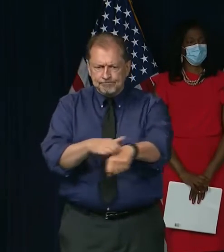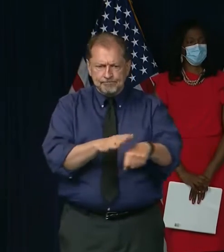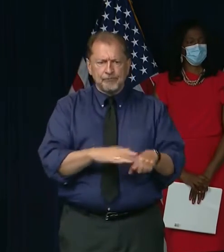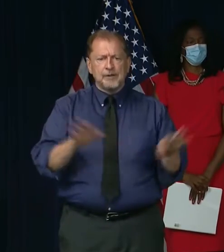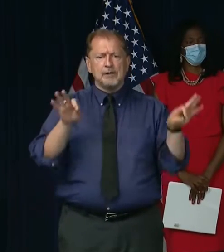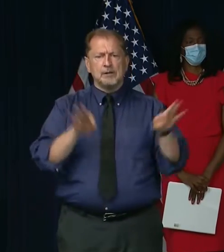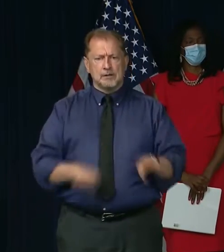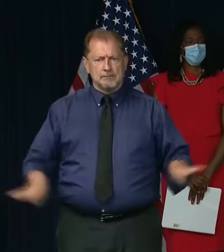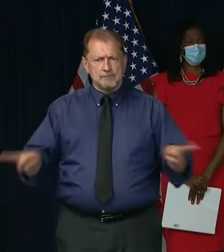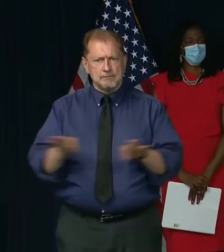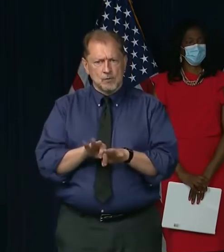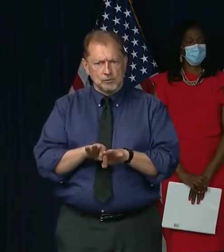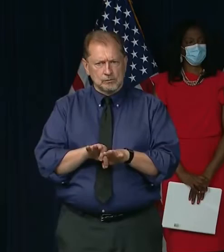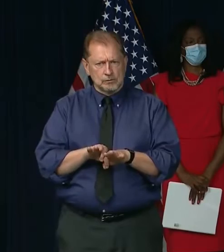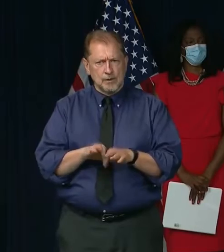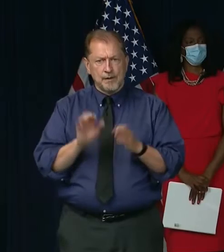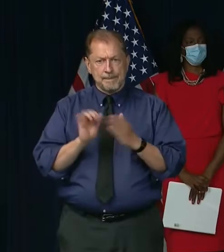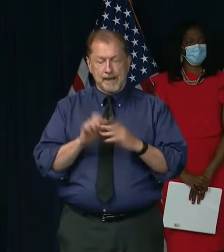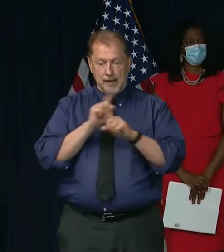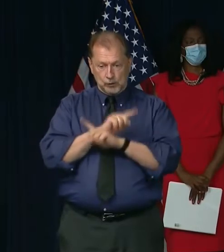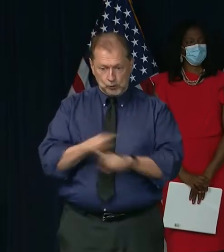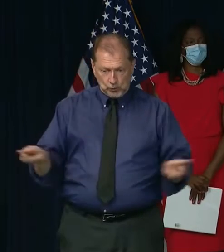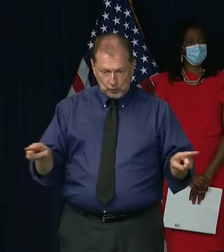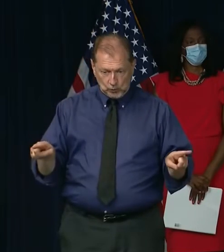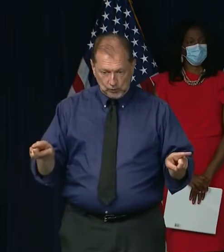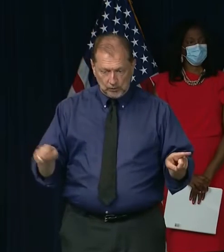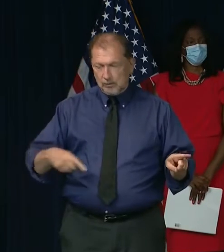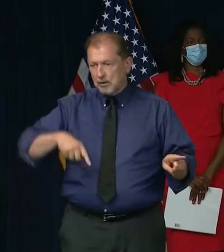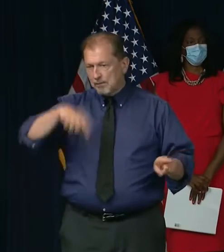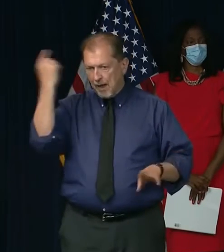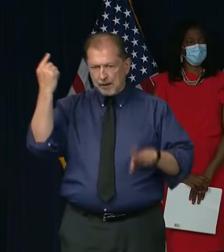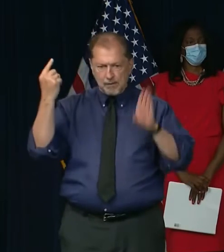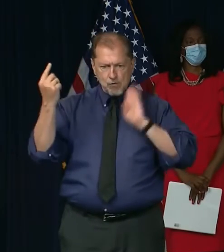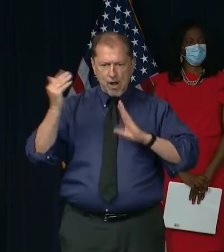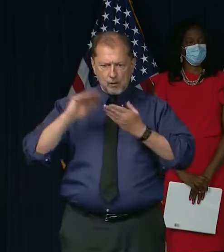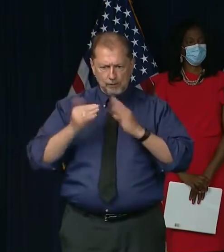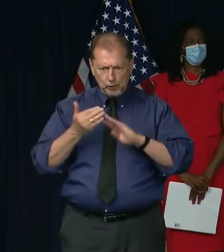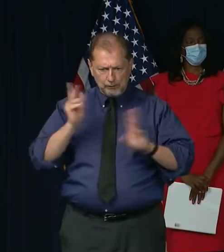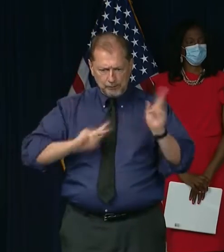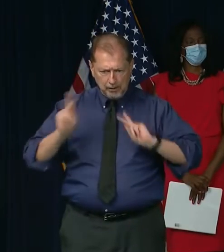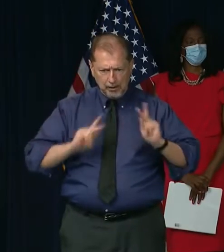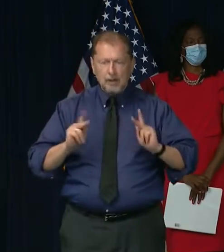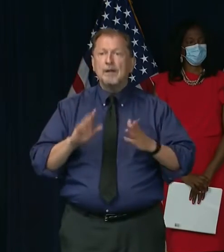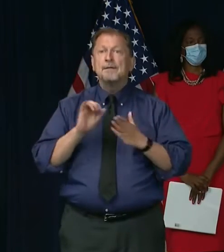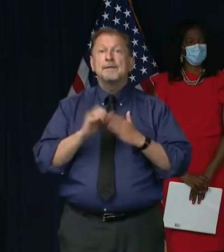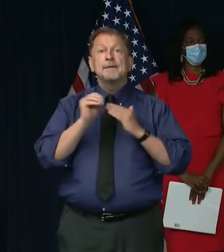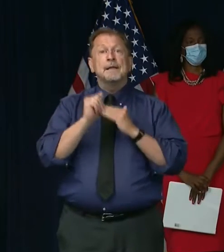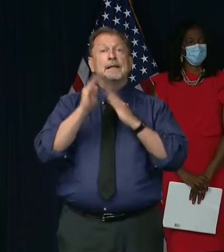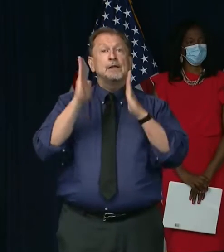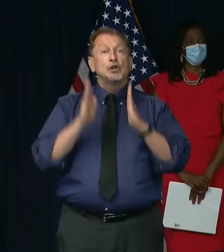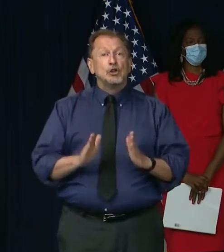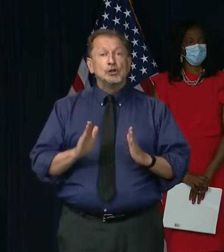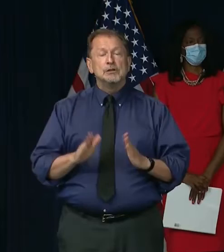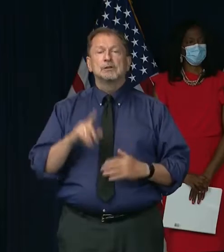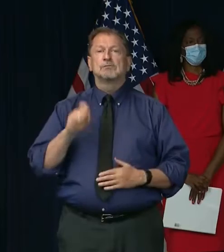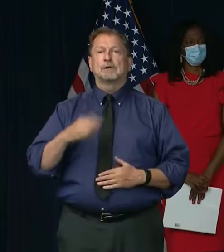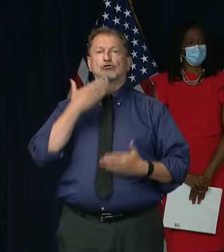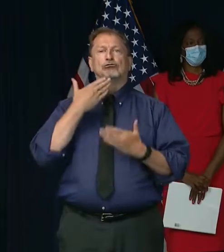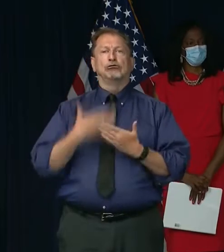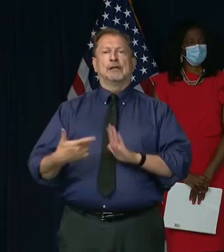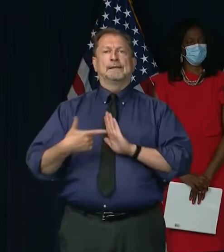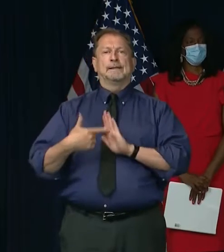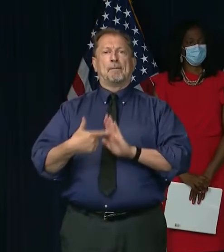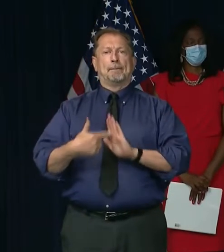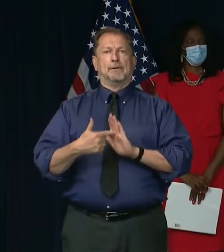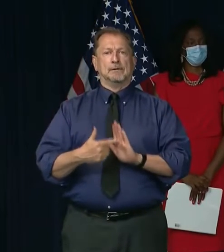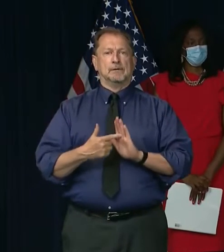in our black and brown communities that community leaders lead by example.